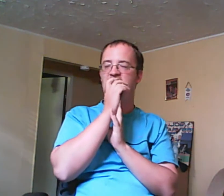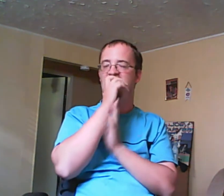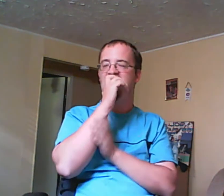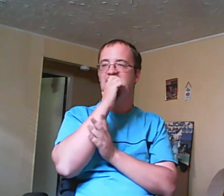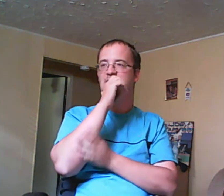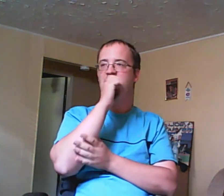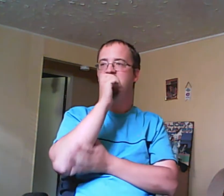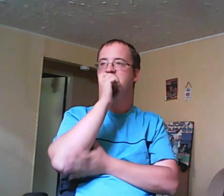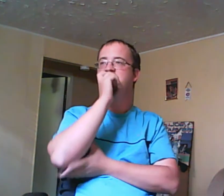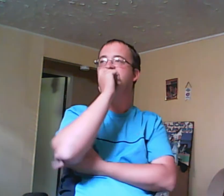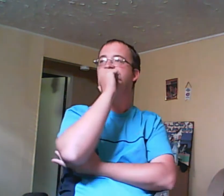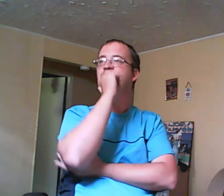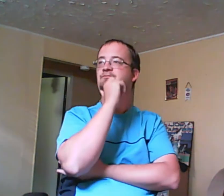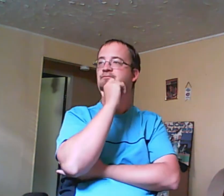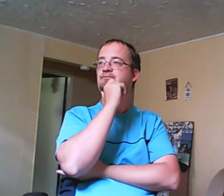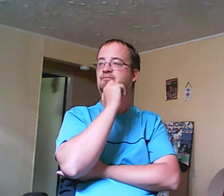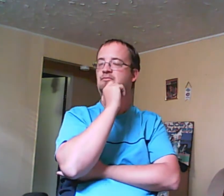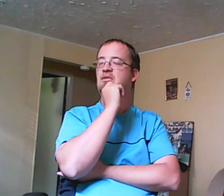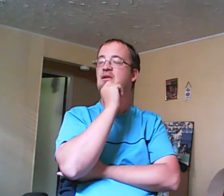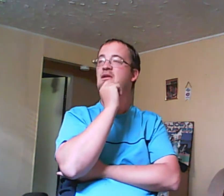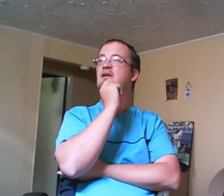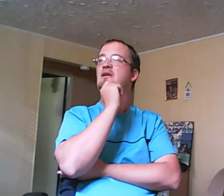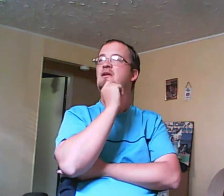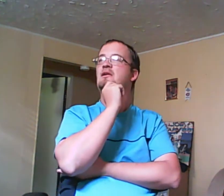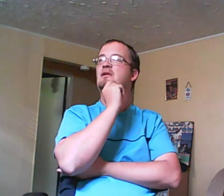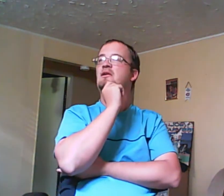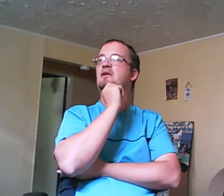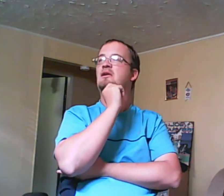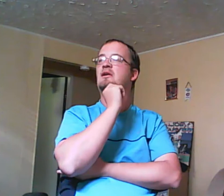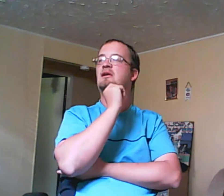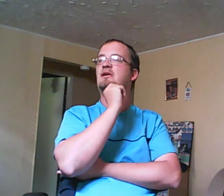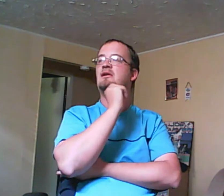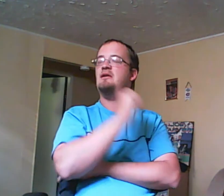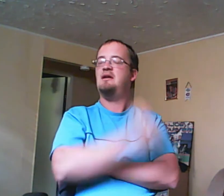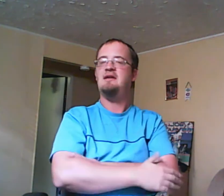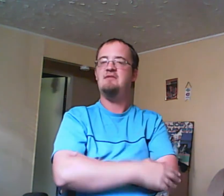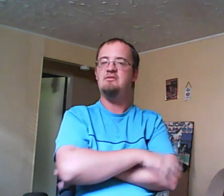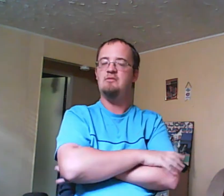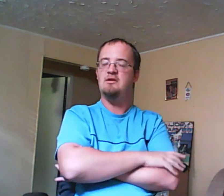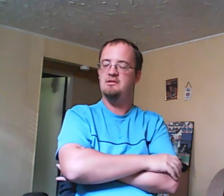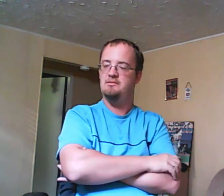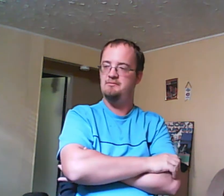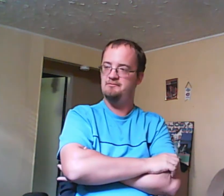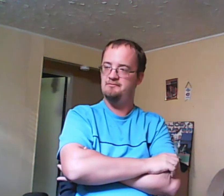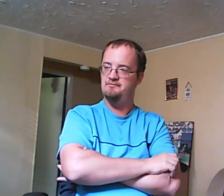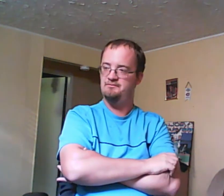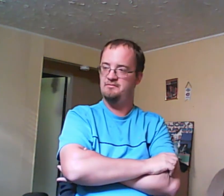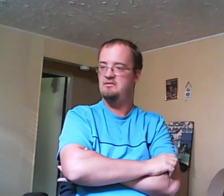and most, oh, I can't think of the word right